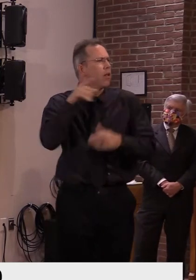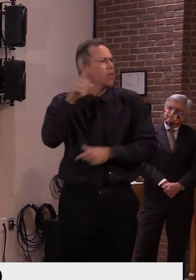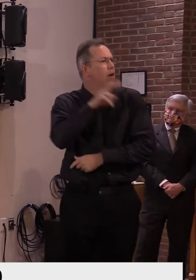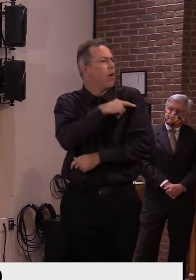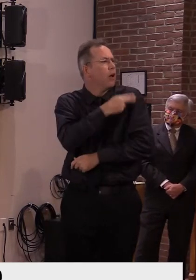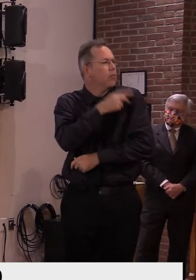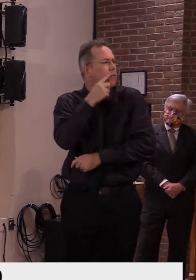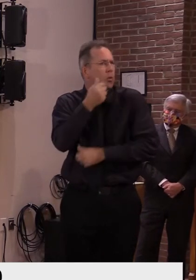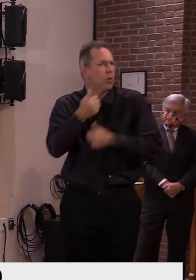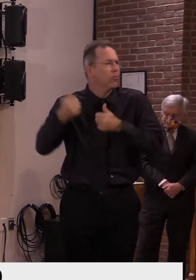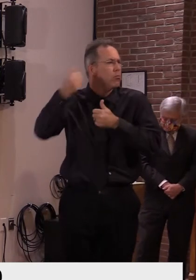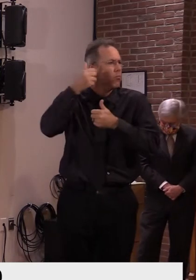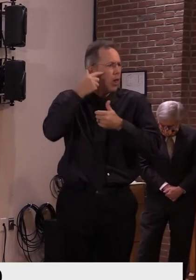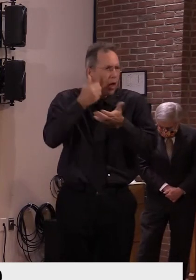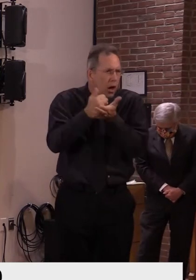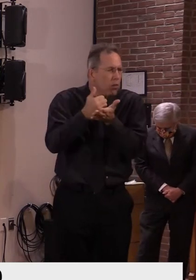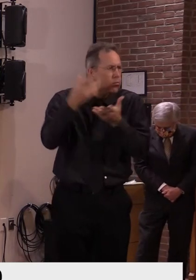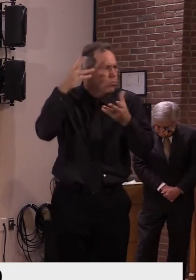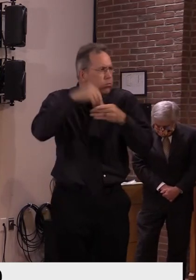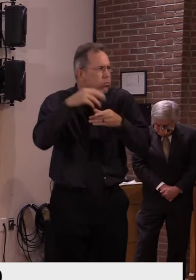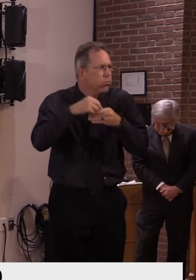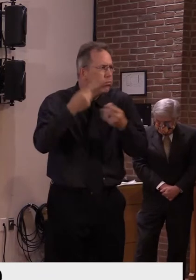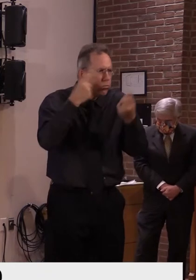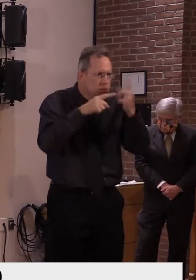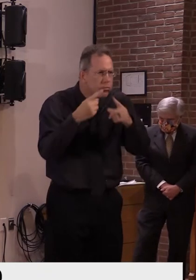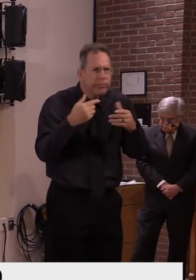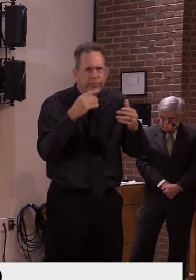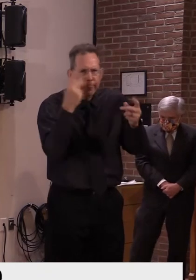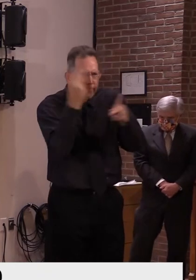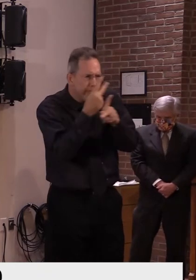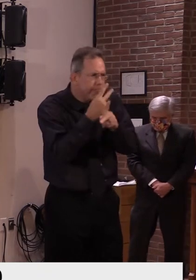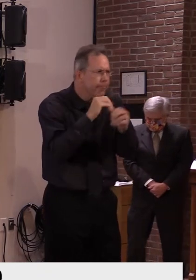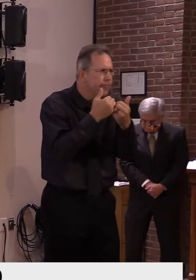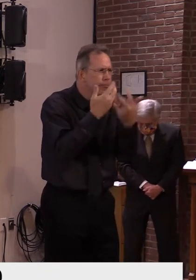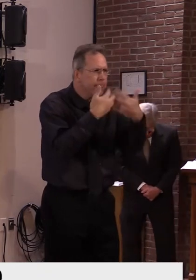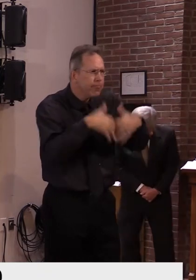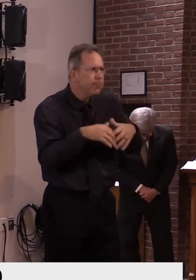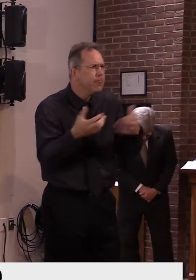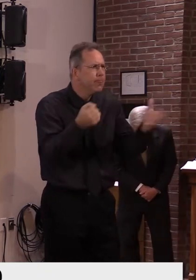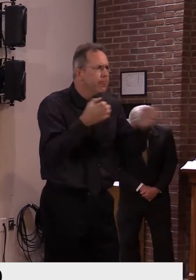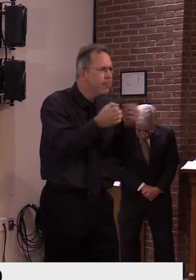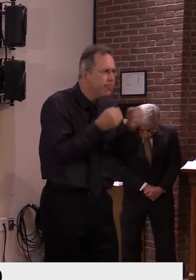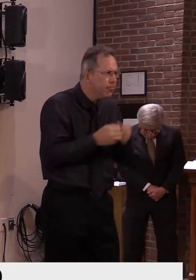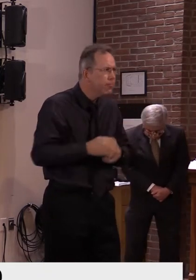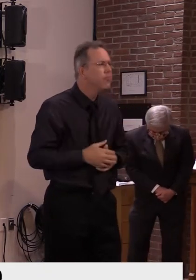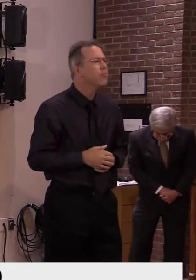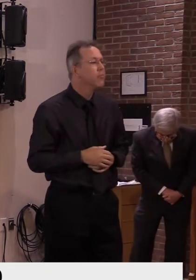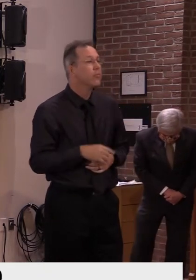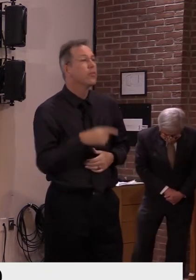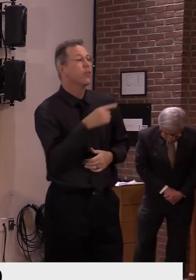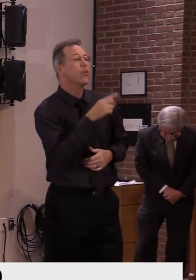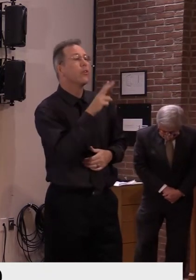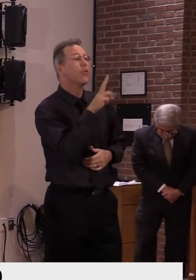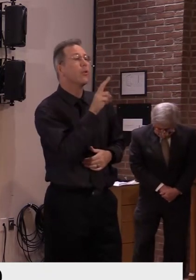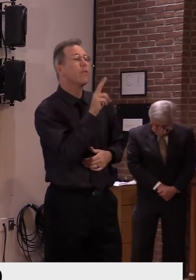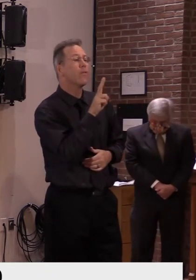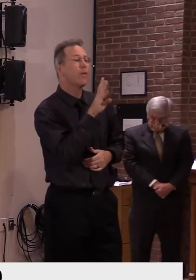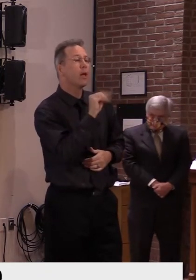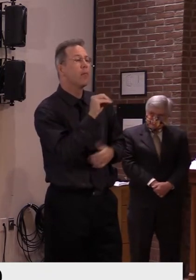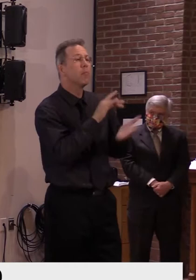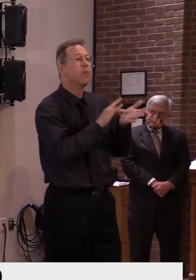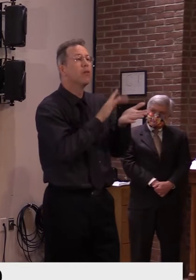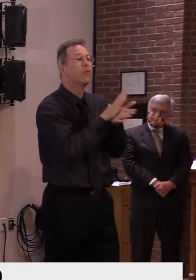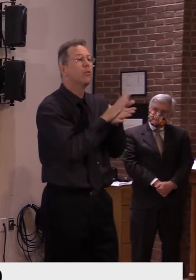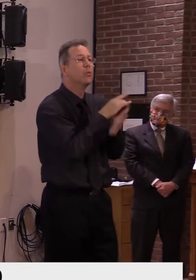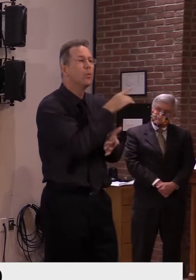have helped us set this trial up. Dr. President Garimella and Dean Page at the University of Vermont, as well as Dr.